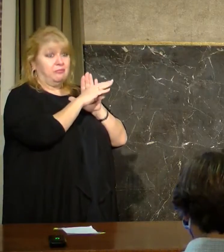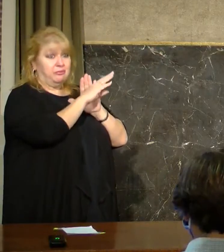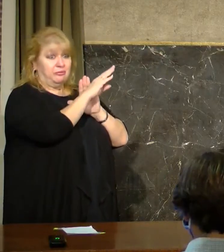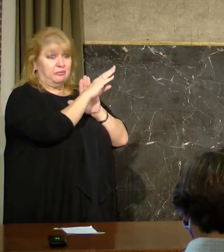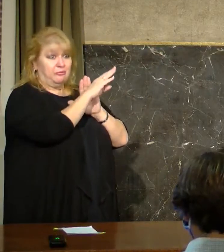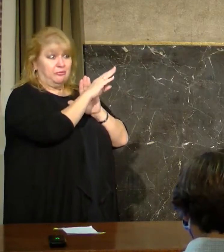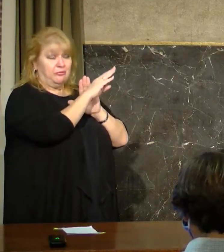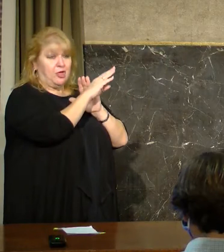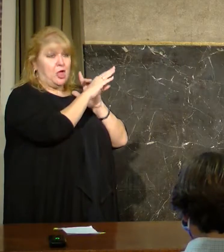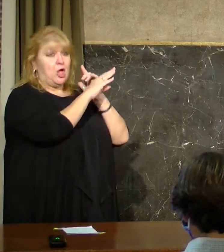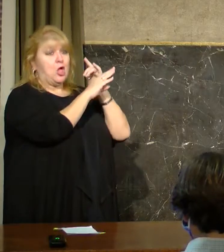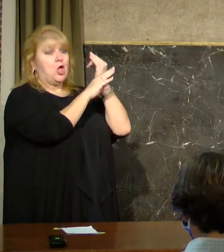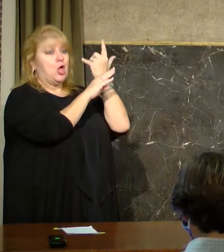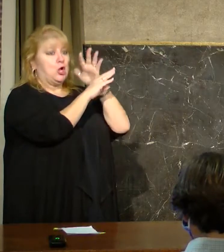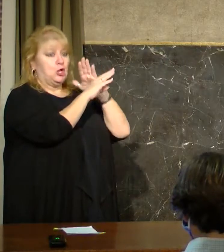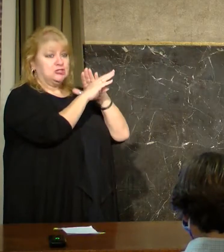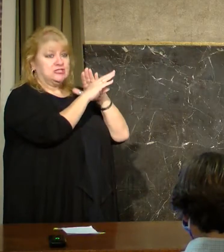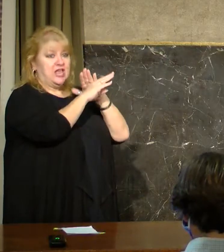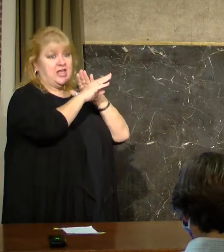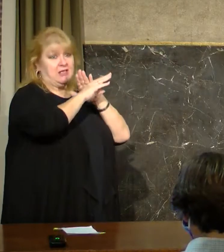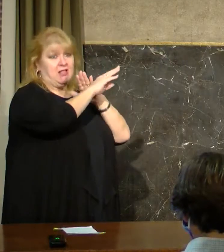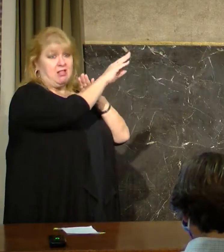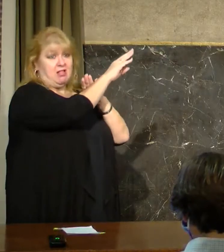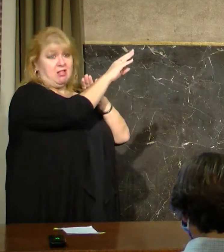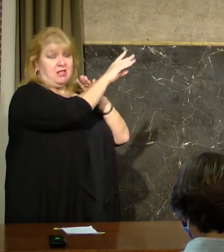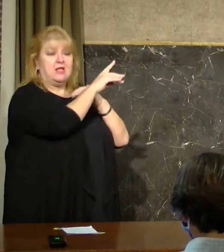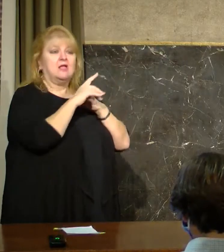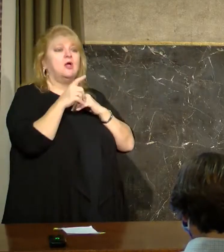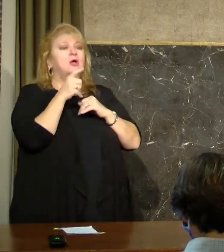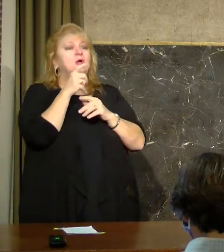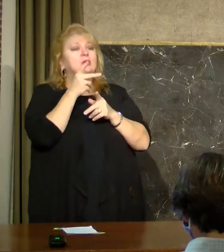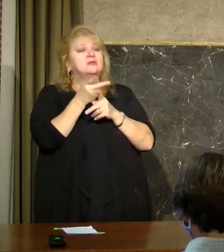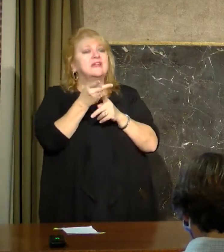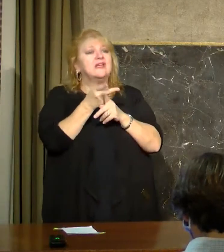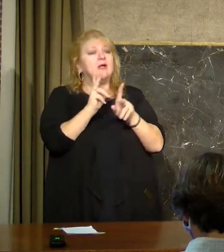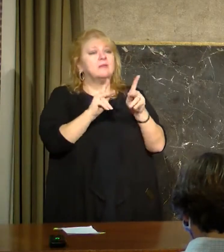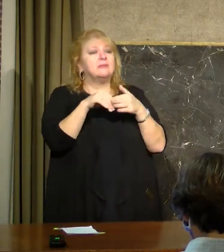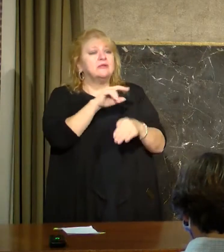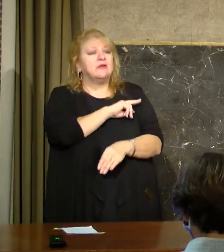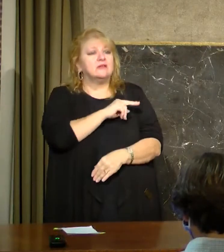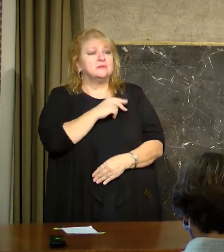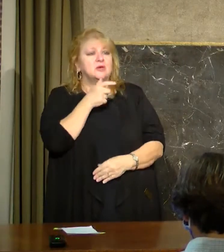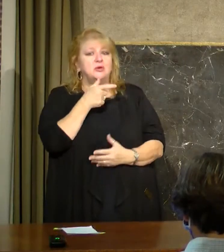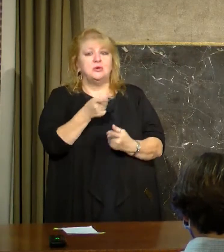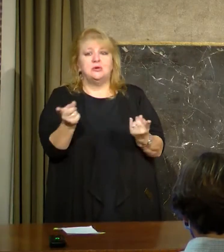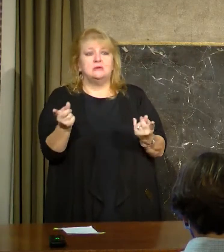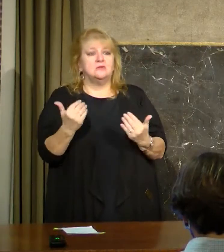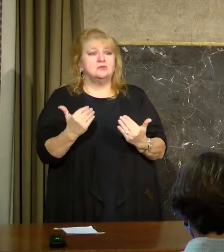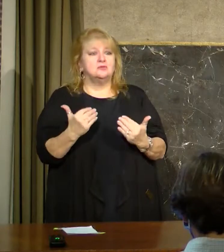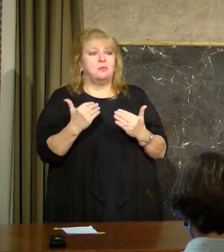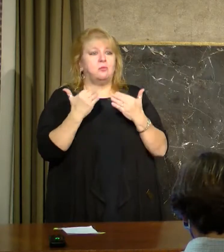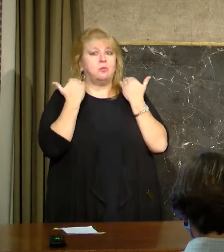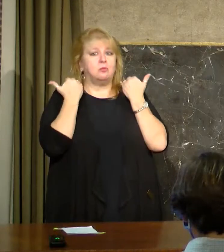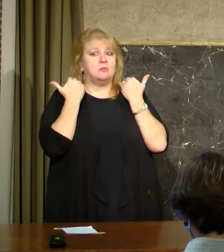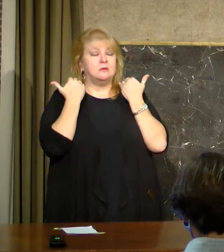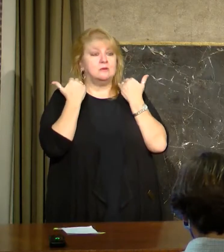our ability to deliver life-saving care in our hospitals. Now, we are not